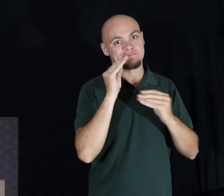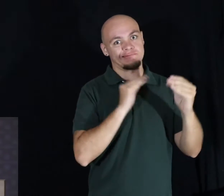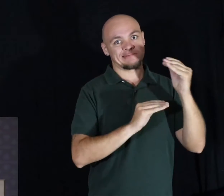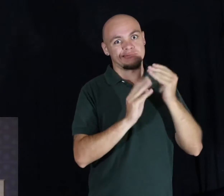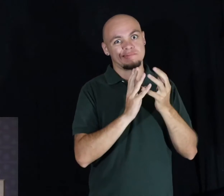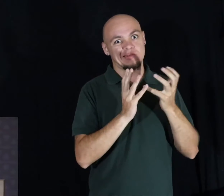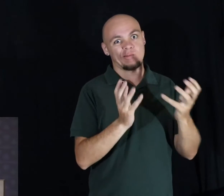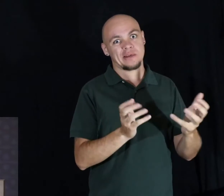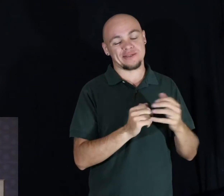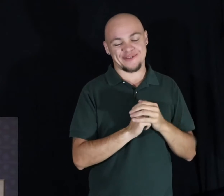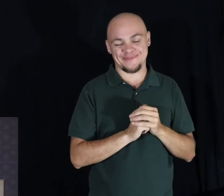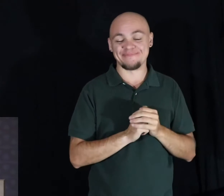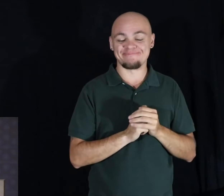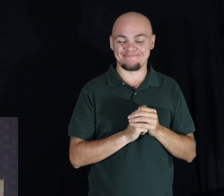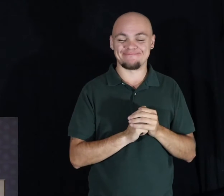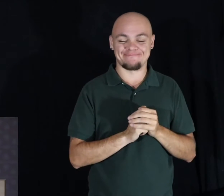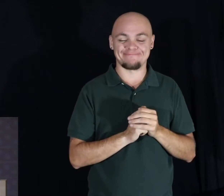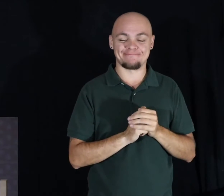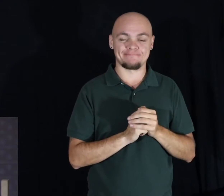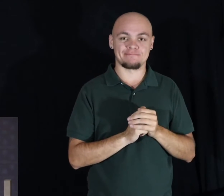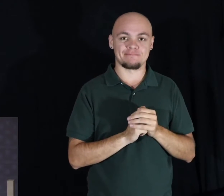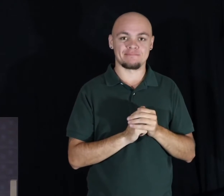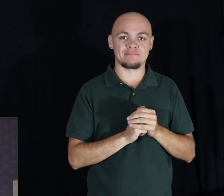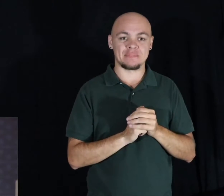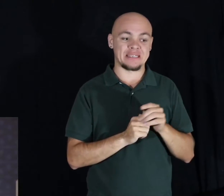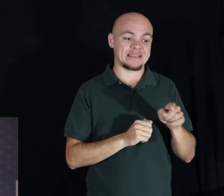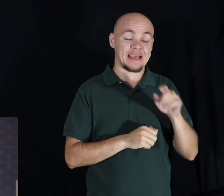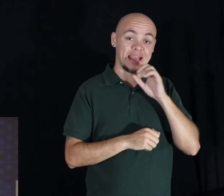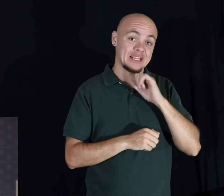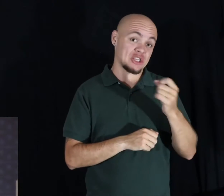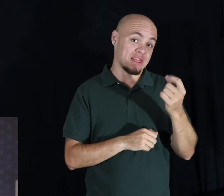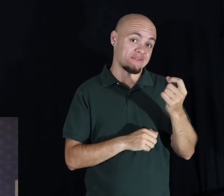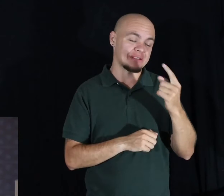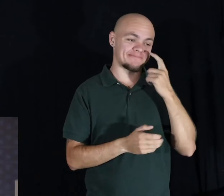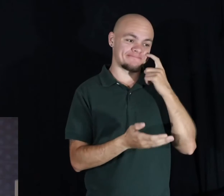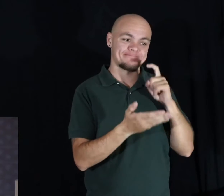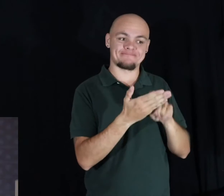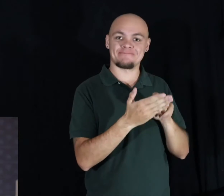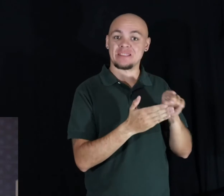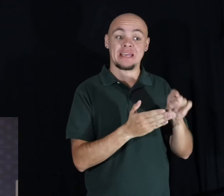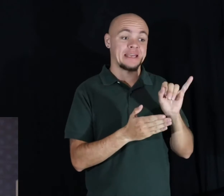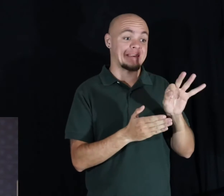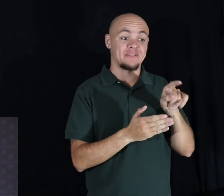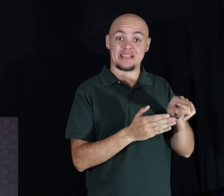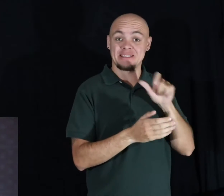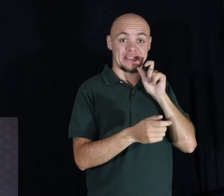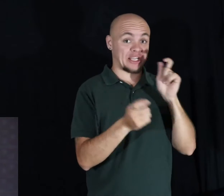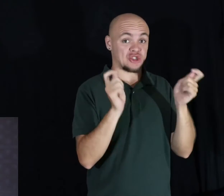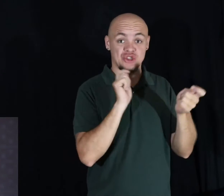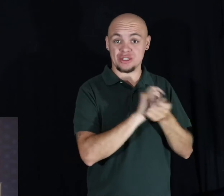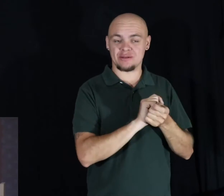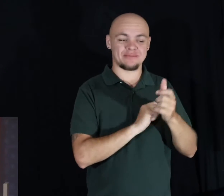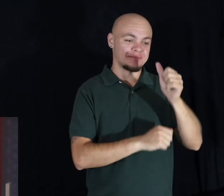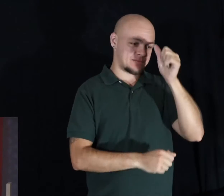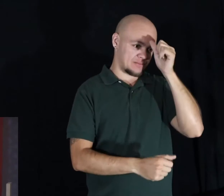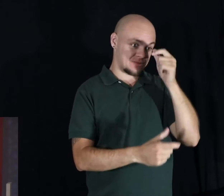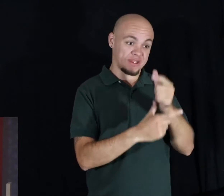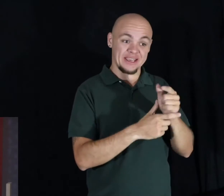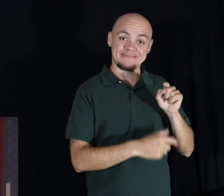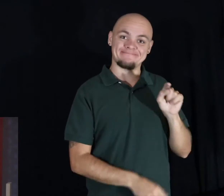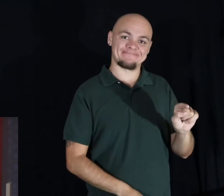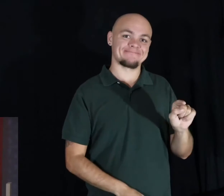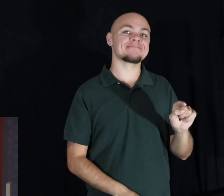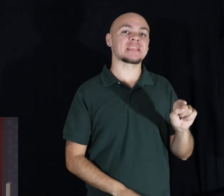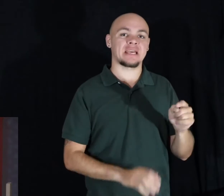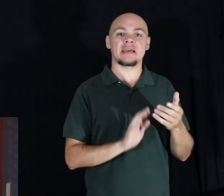full-grown men. At just 11 years old, I could already see that if nothing else changed, my little brother was